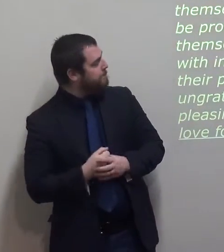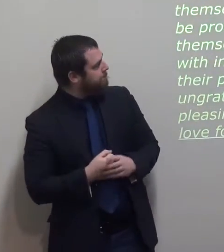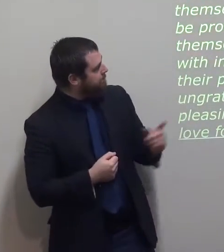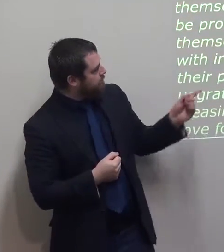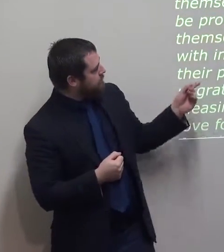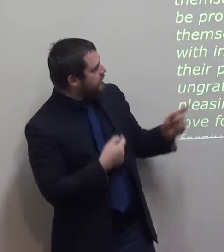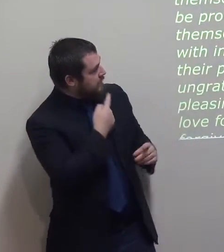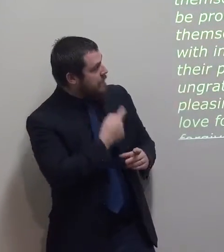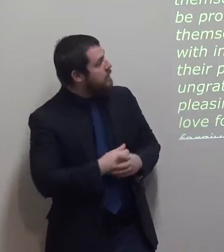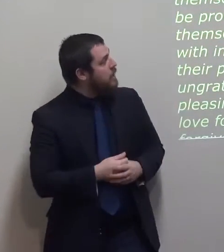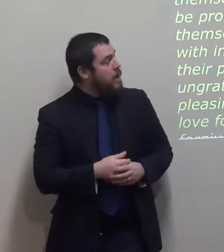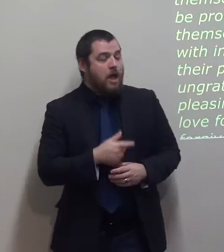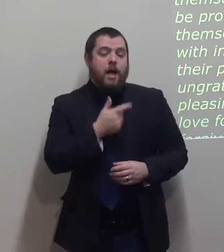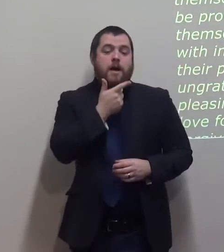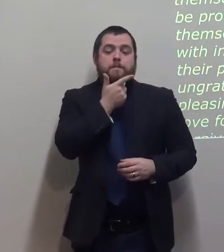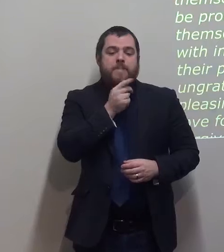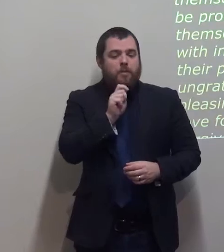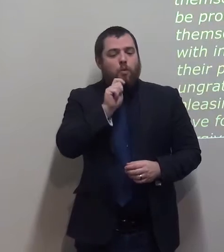People will love only themselves and money.